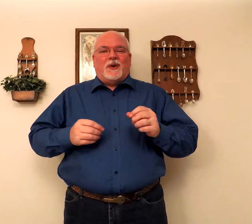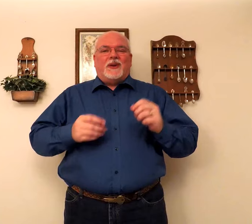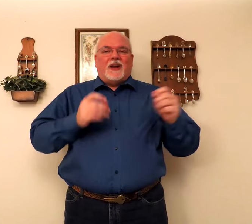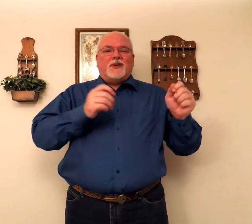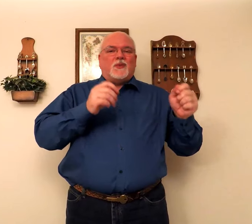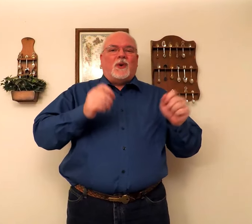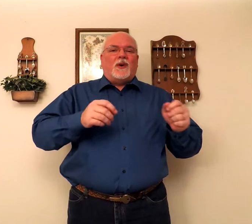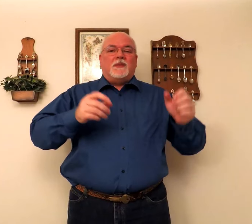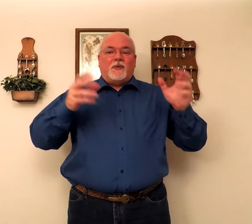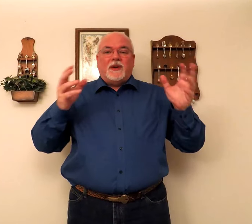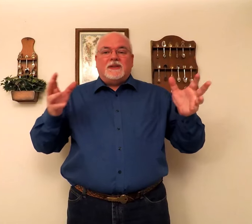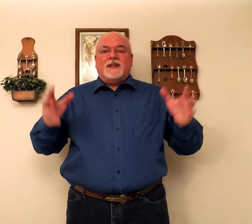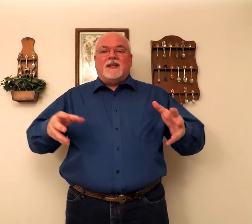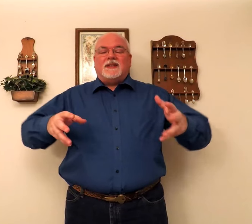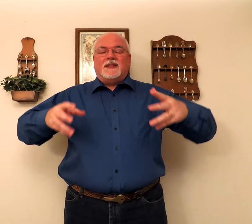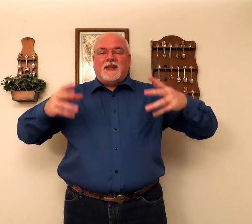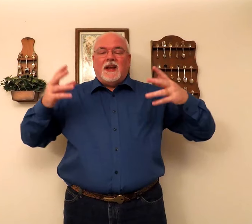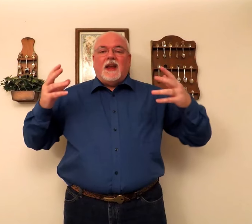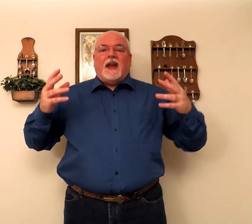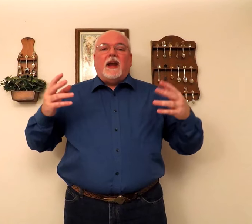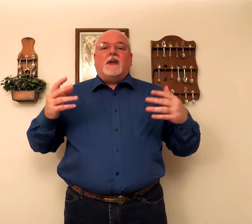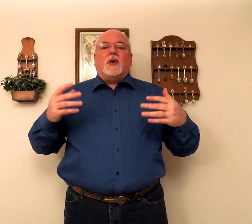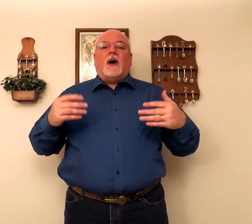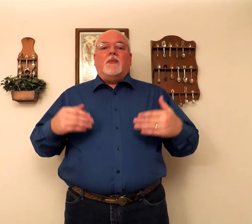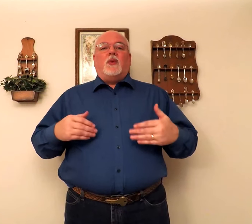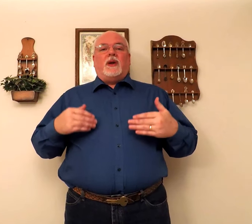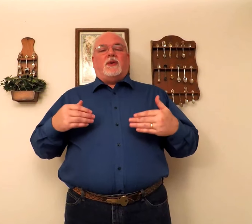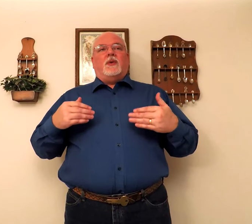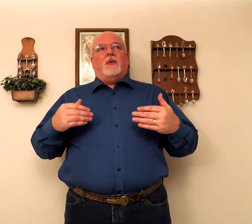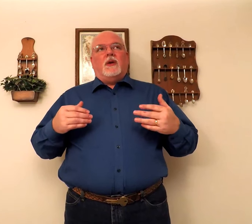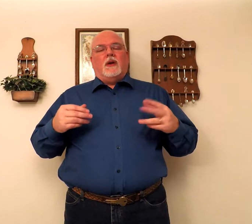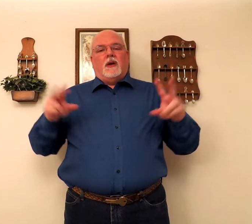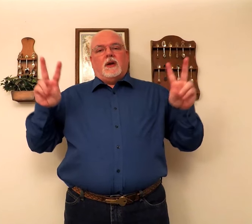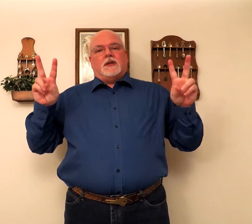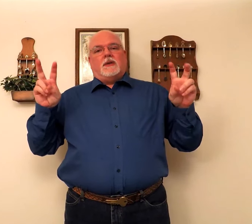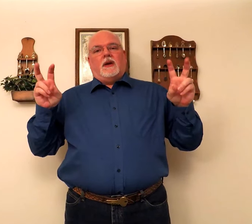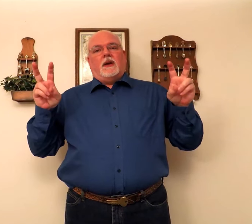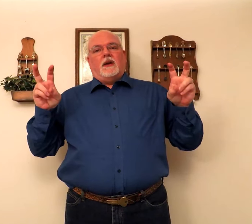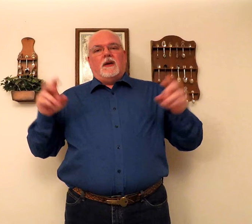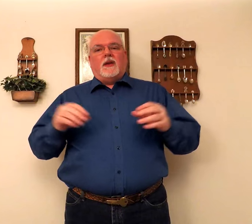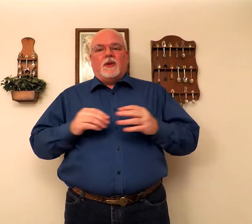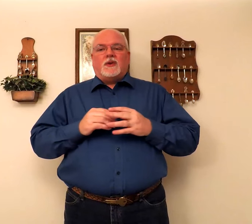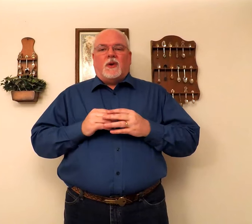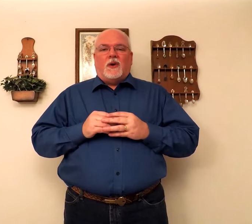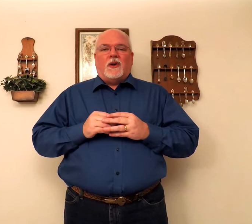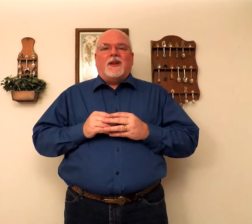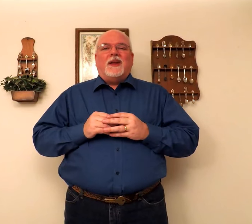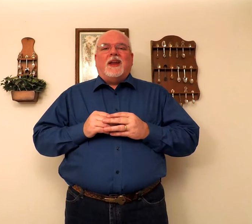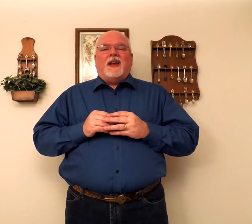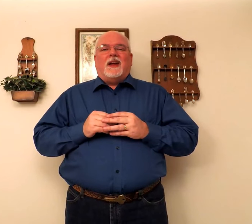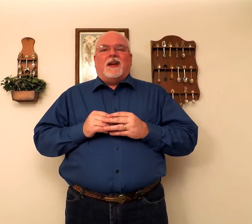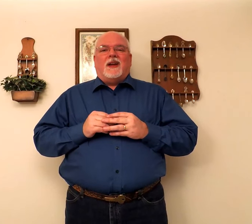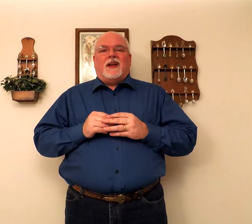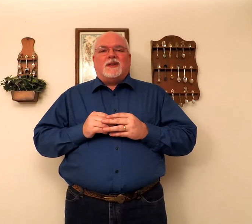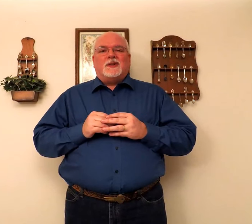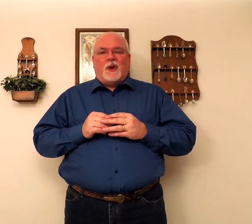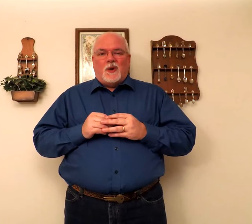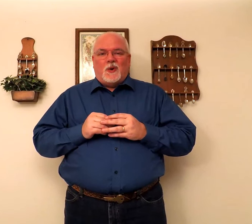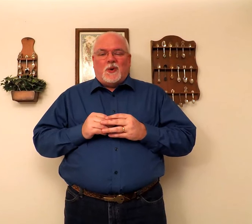know, not just words, but real sentences. And so, I'm going to sing the song slowly,